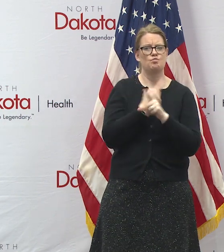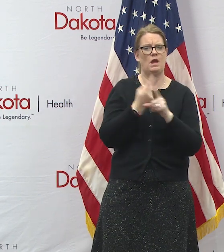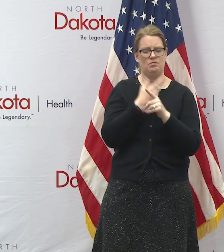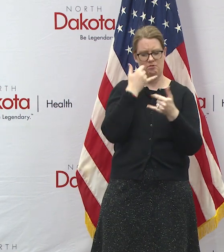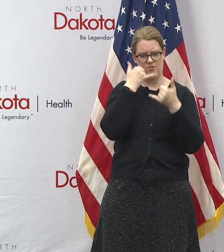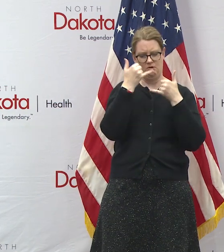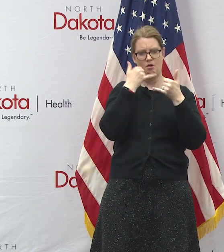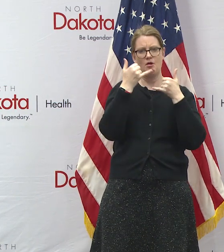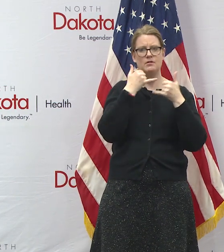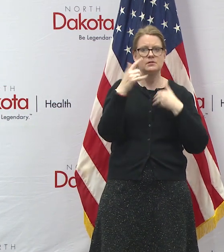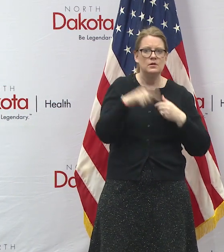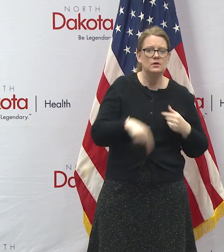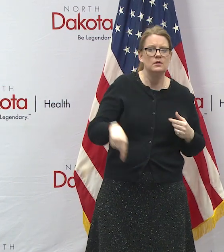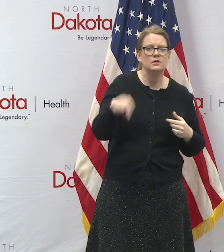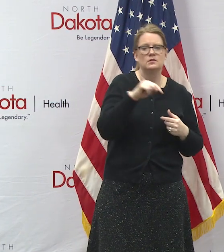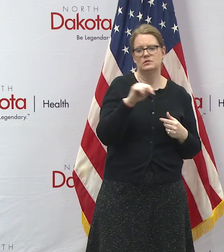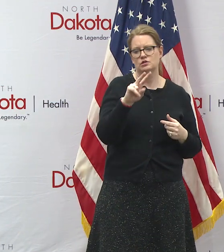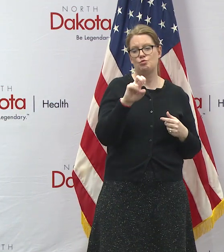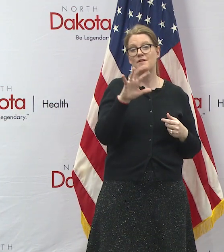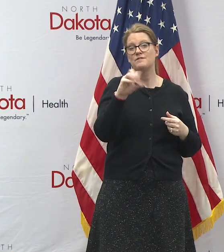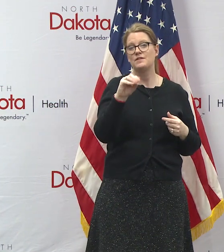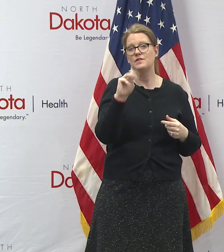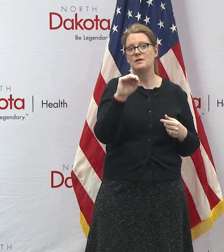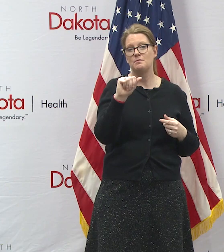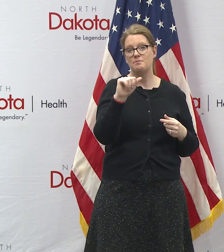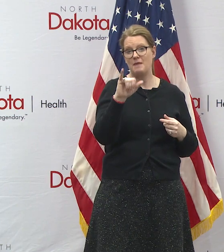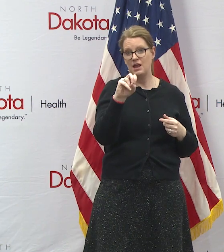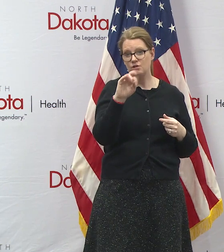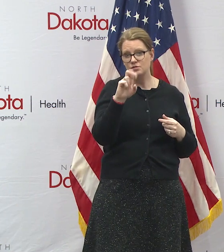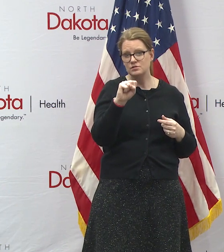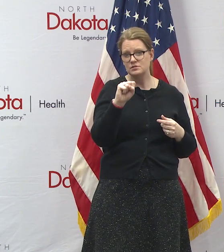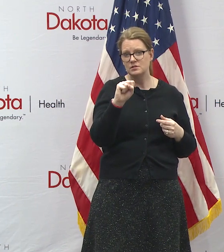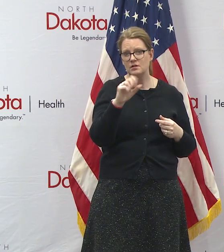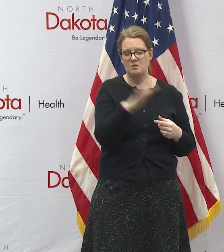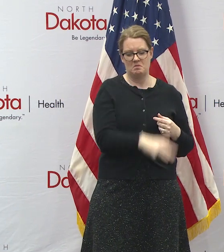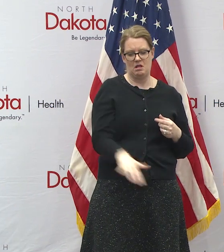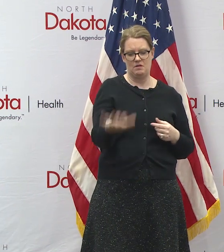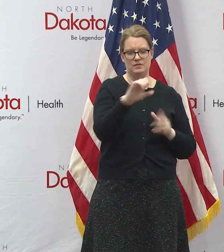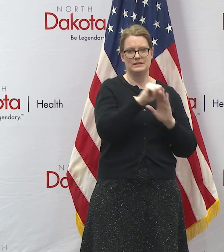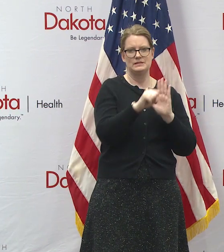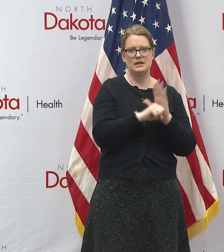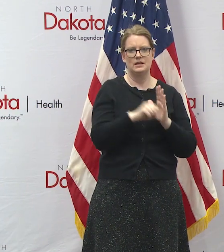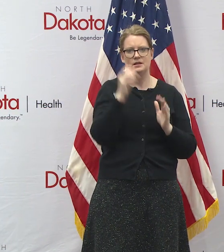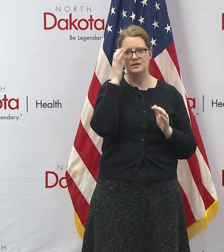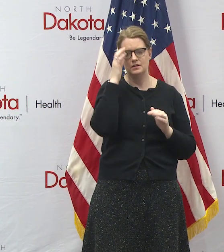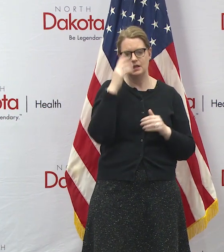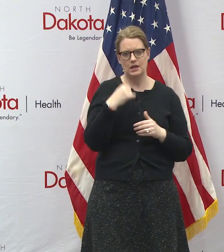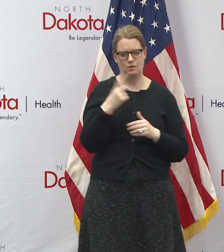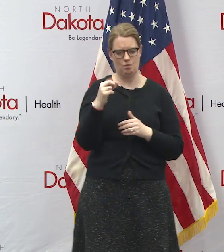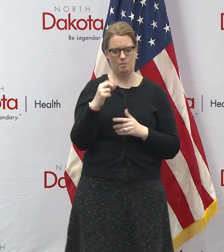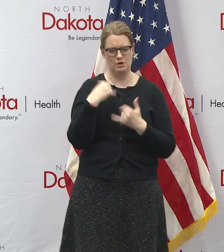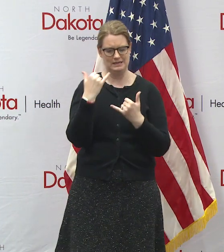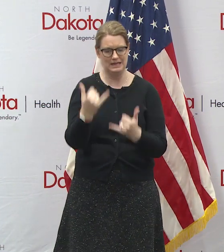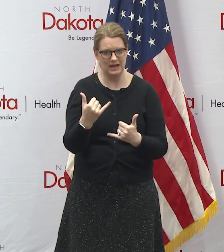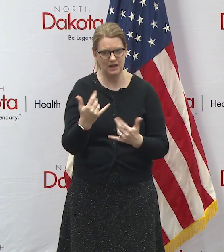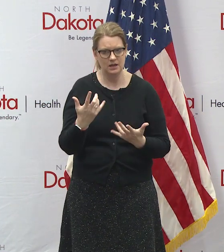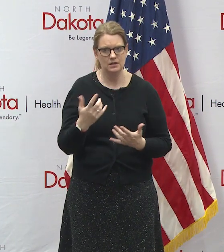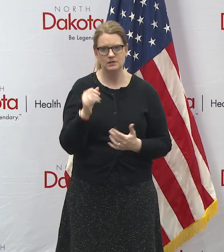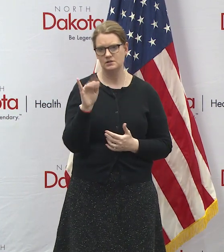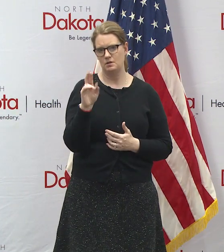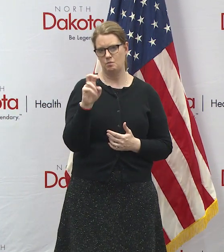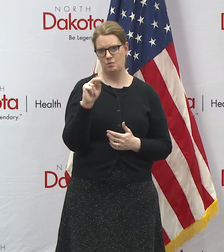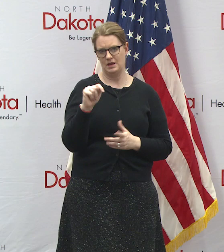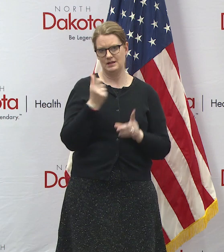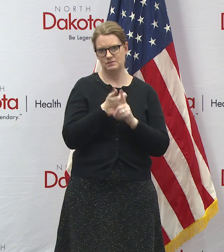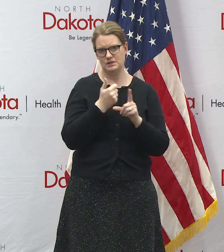calls with over 250 mayors from across the state i think these have held three of them they had another one today brent is going to give an